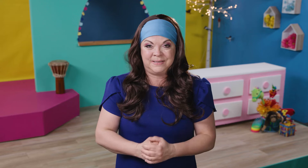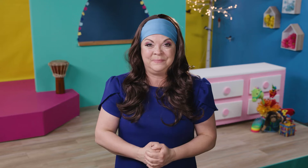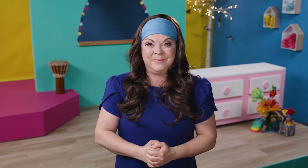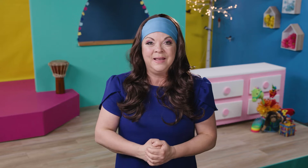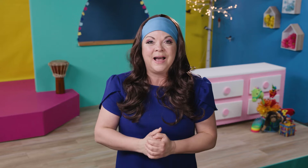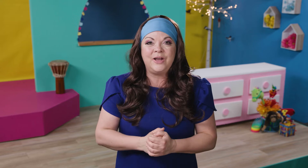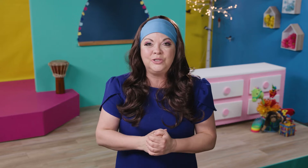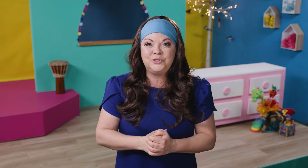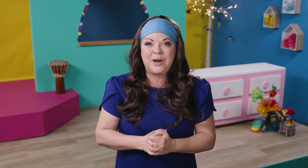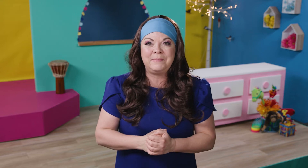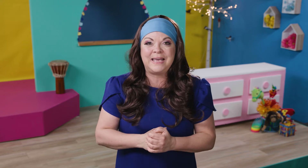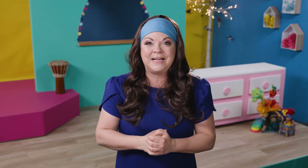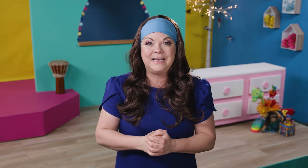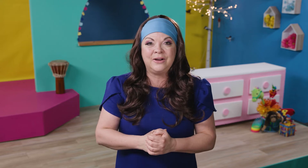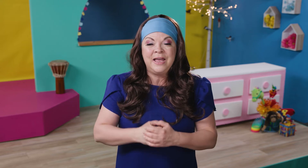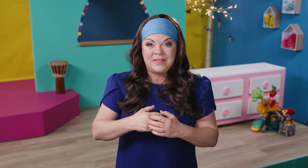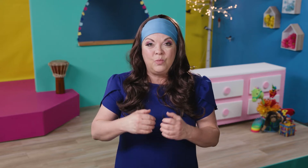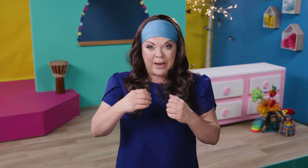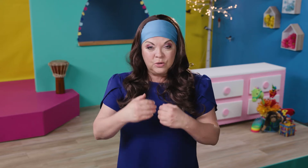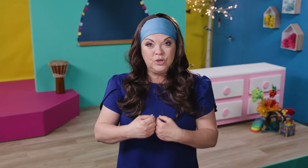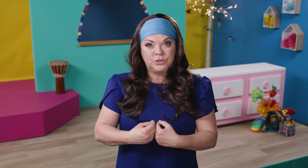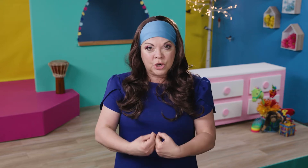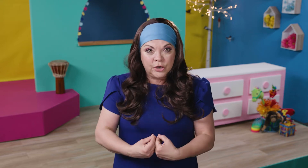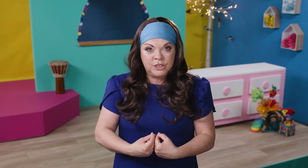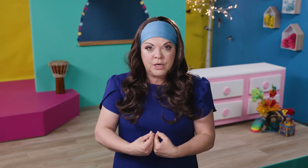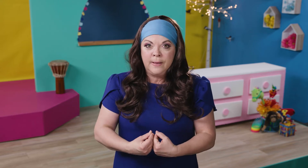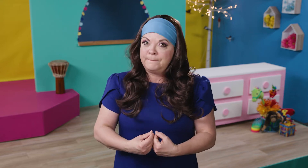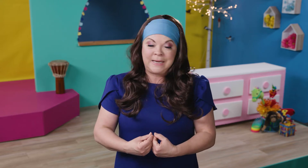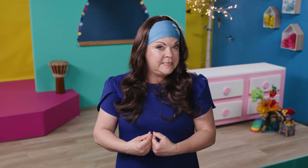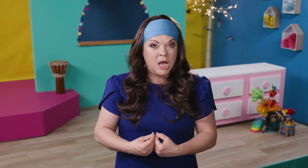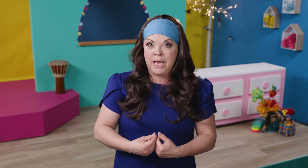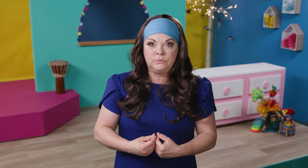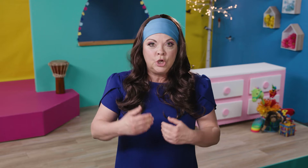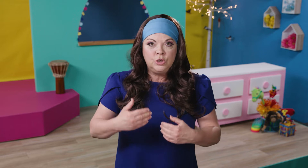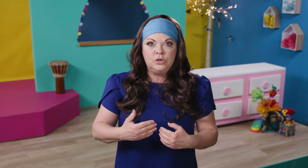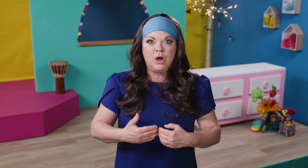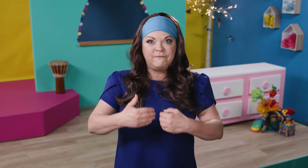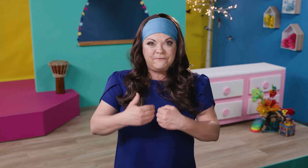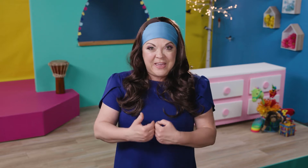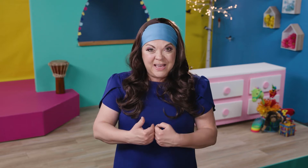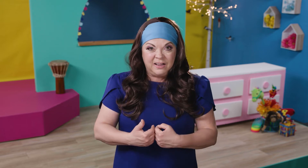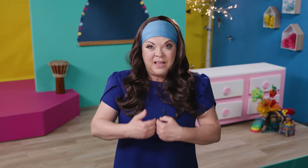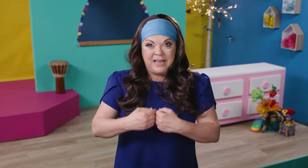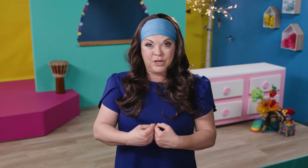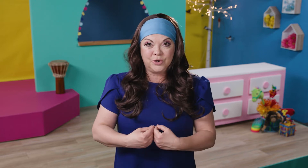I also try to make it clear that when you use courage, many times you do not feel like you're